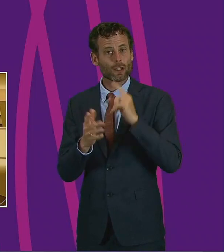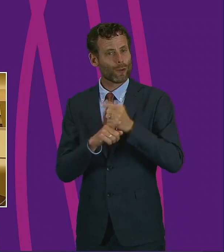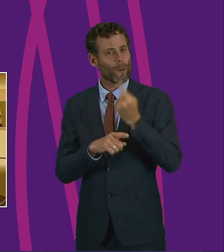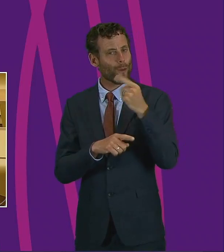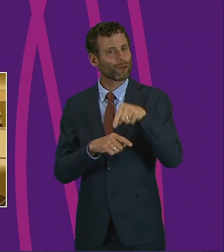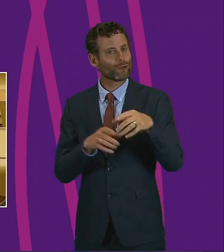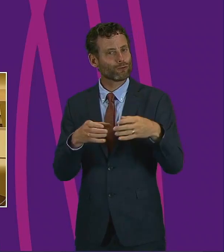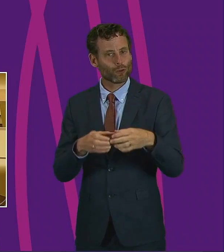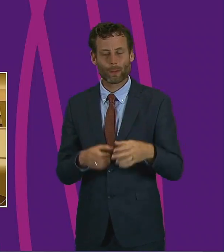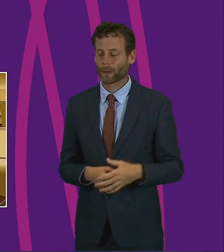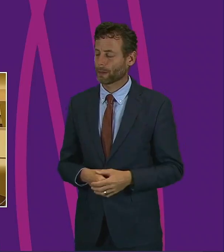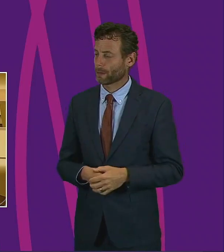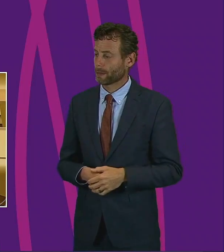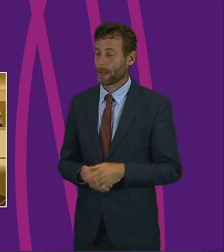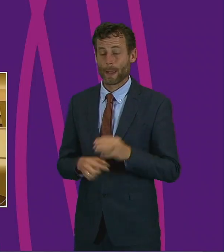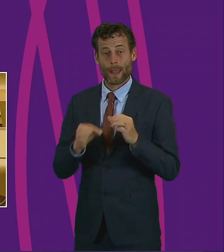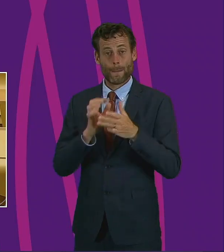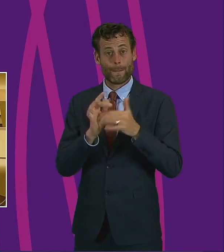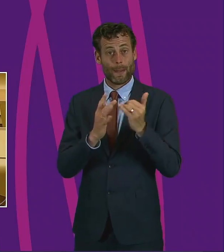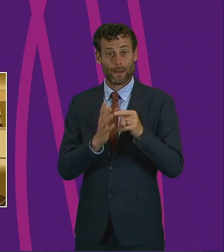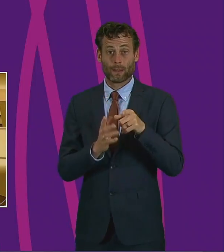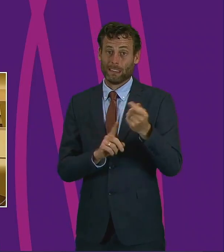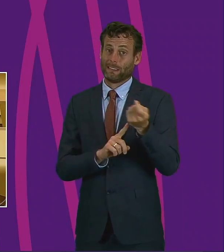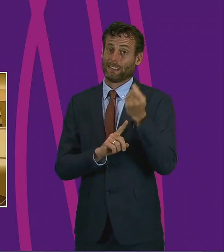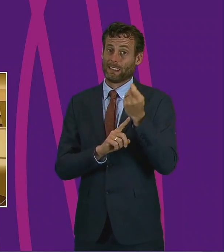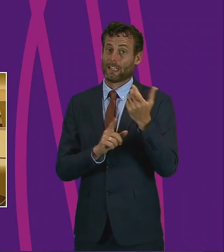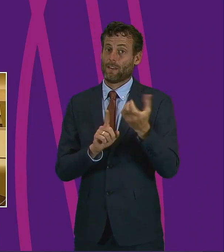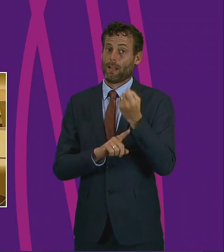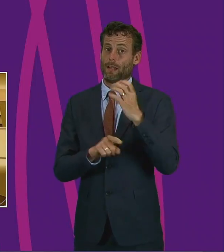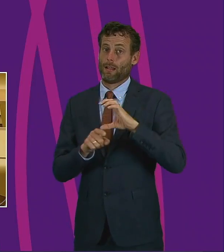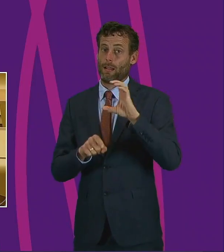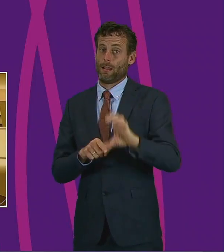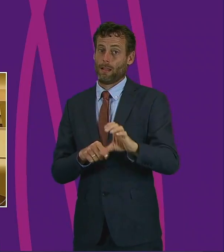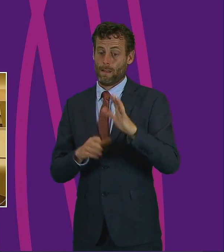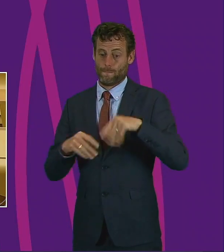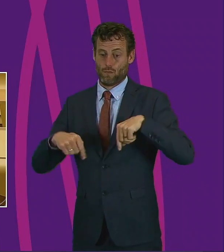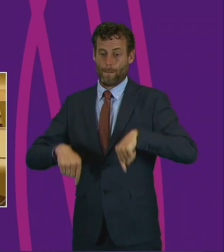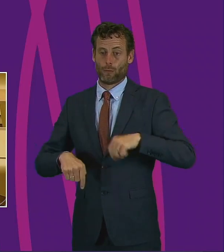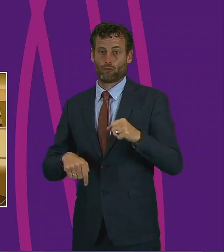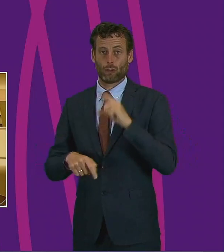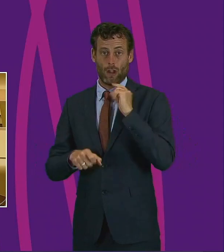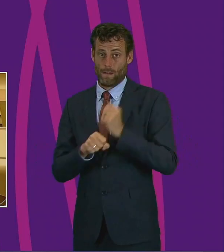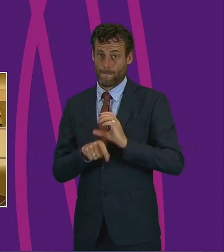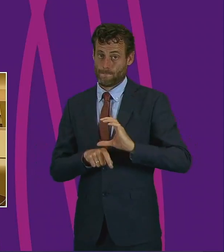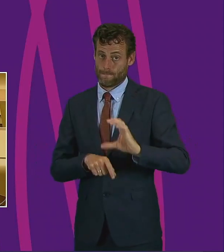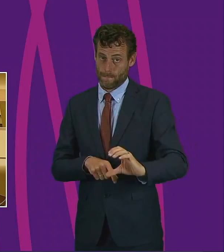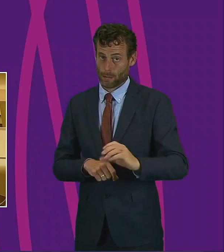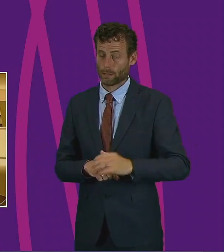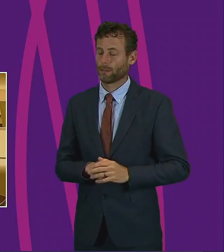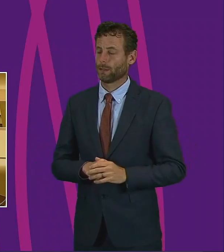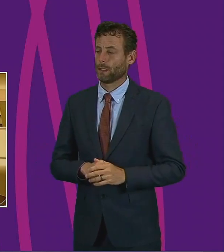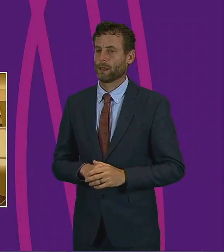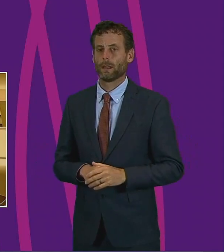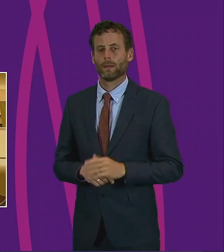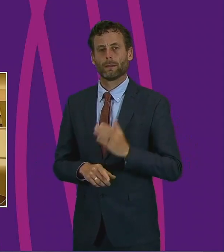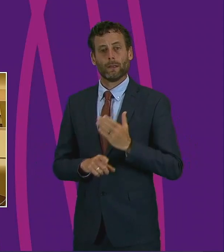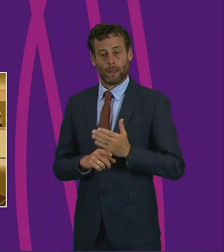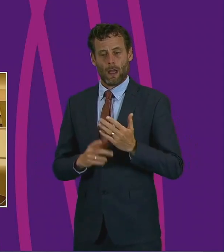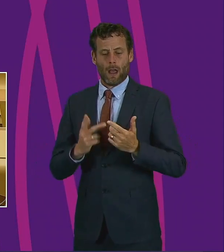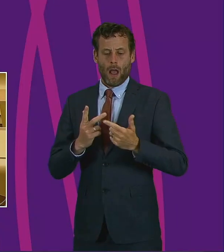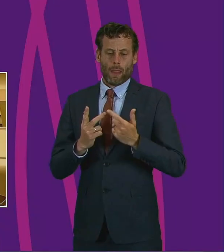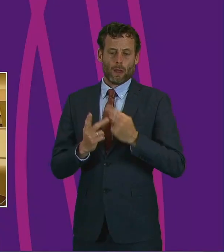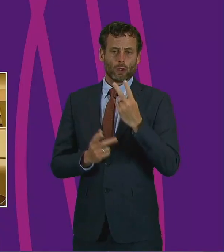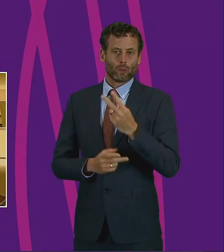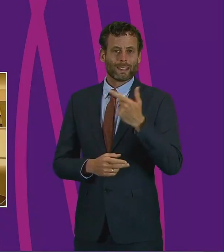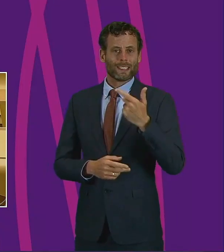Yes, Bemis have been successful in receiving money from the Scottish Government, and indeed 27 applicants